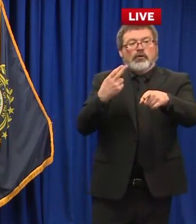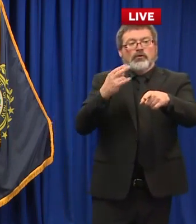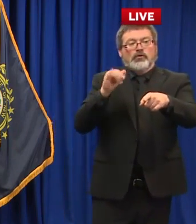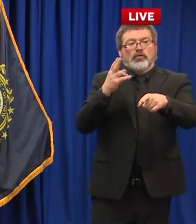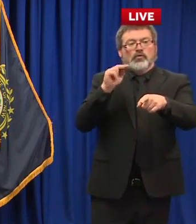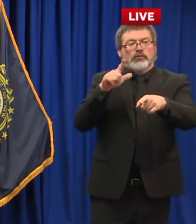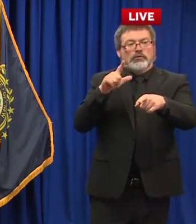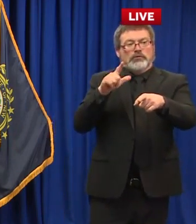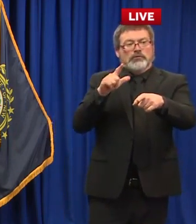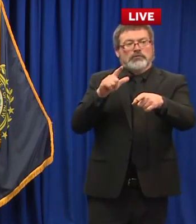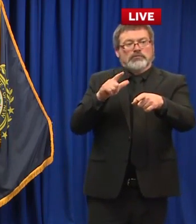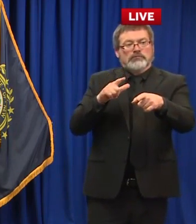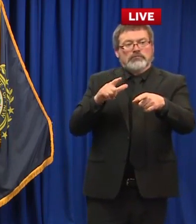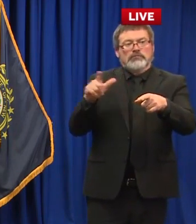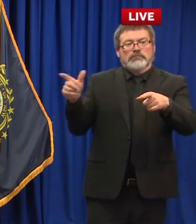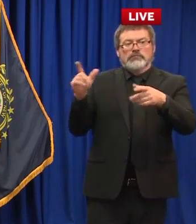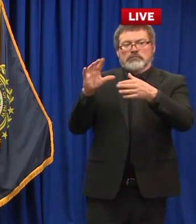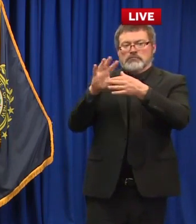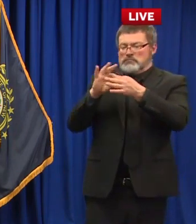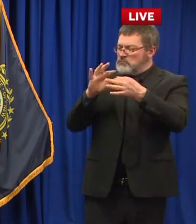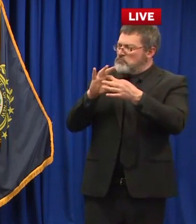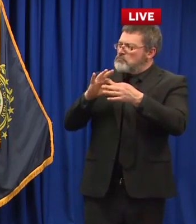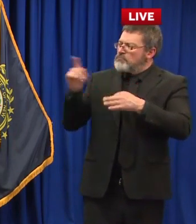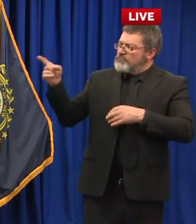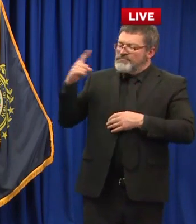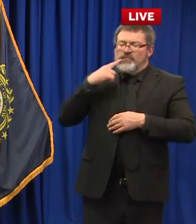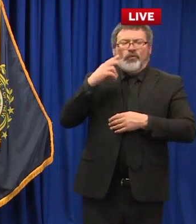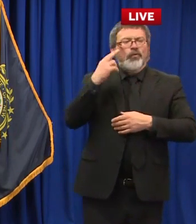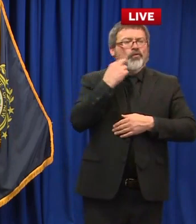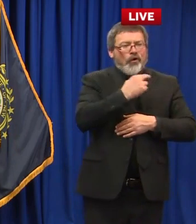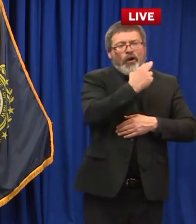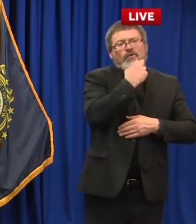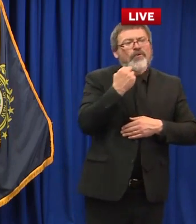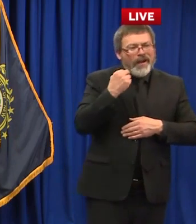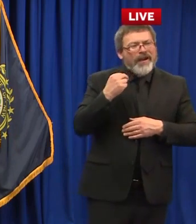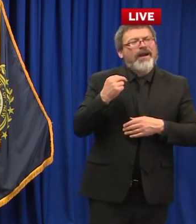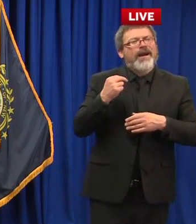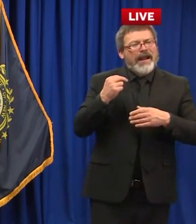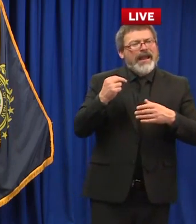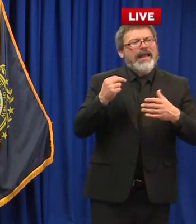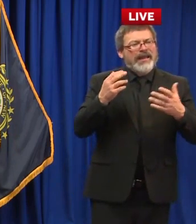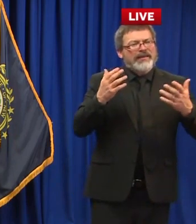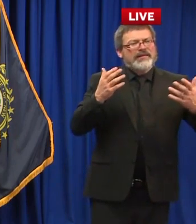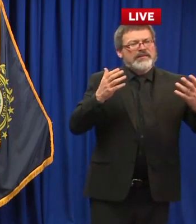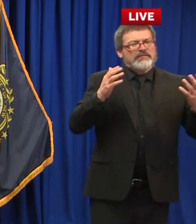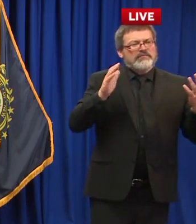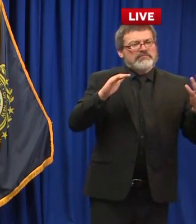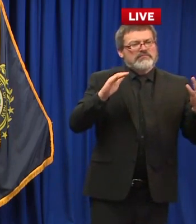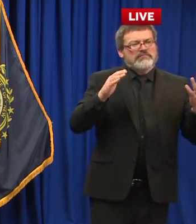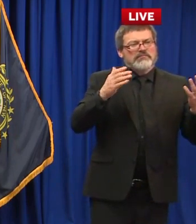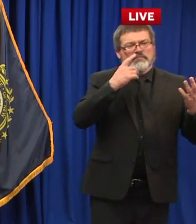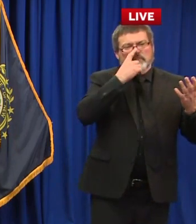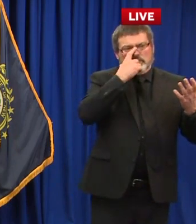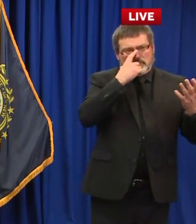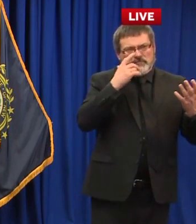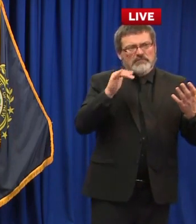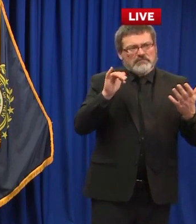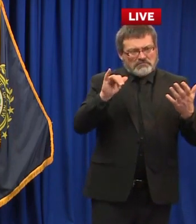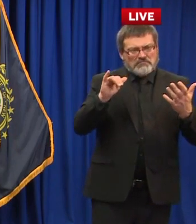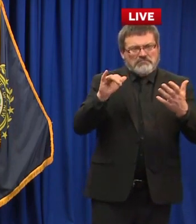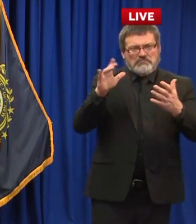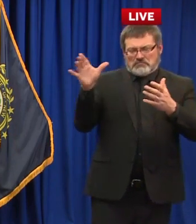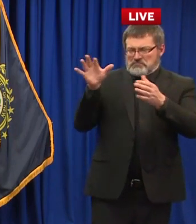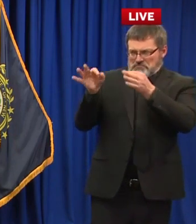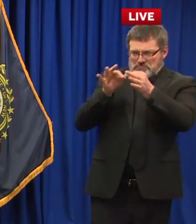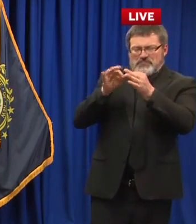obviously you could look on people why not just say you know hey we're doing incredibly better than we thought other than the restaurants i mean really problematic we're just it's done